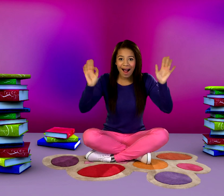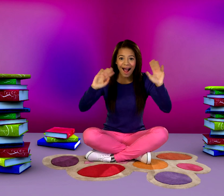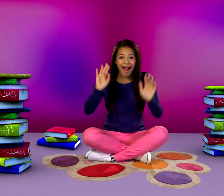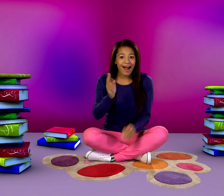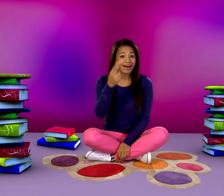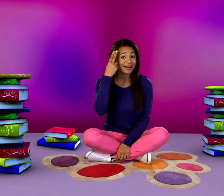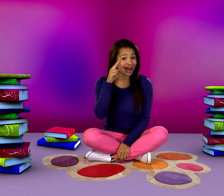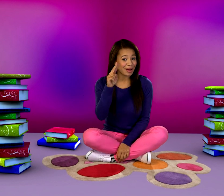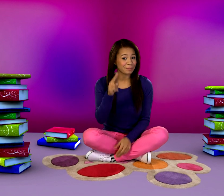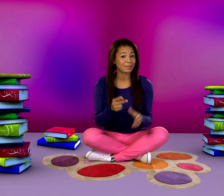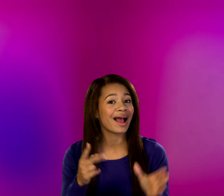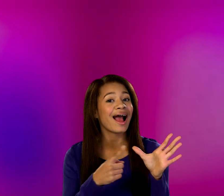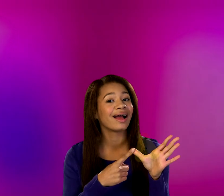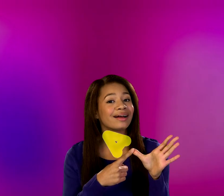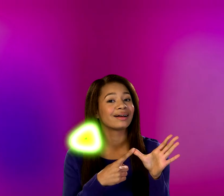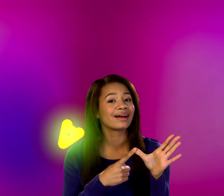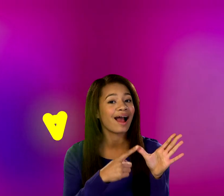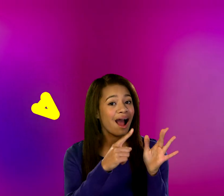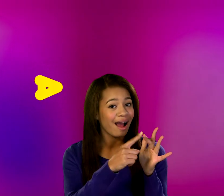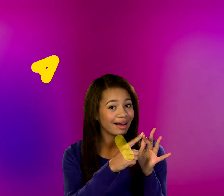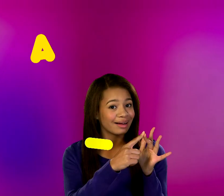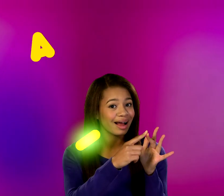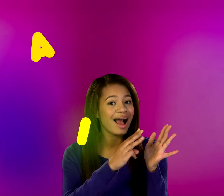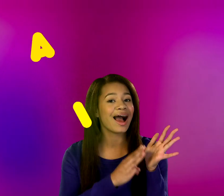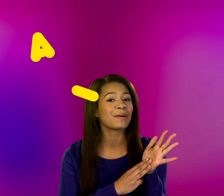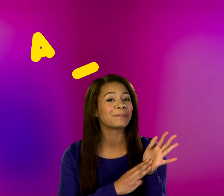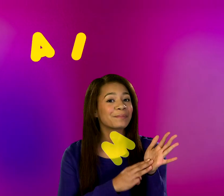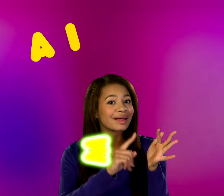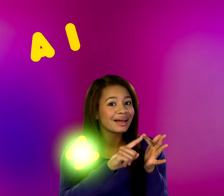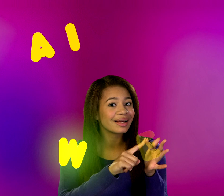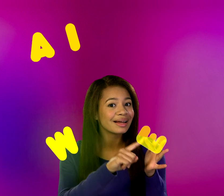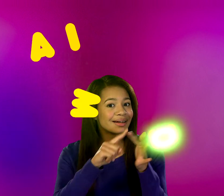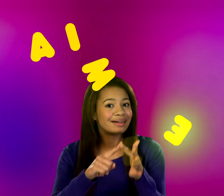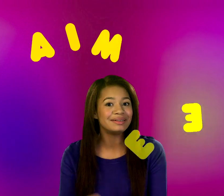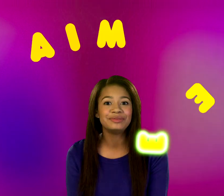My name is A-I-M-E-E